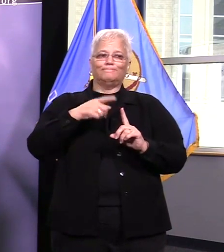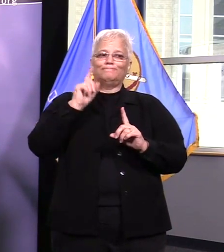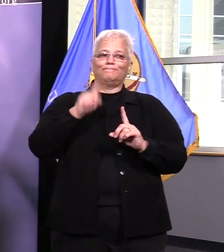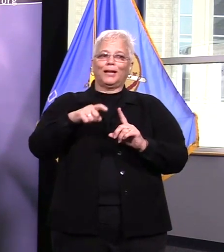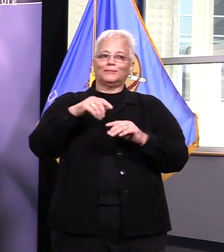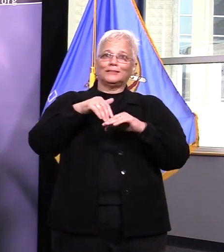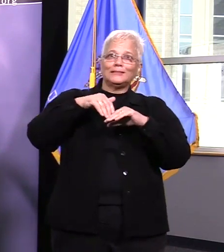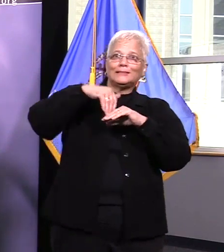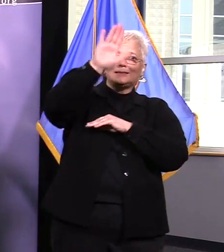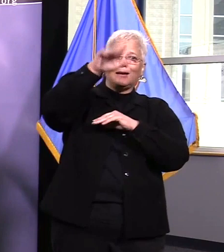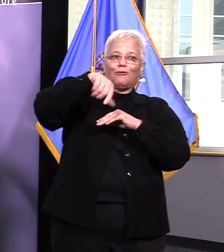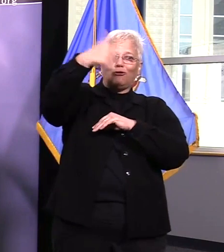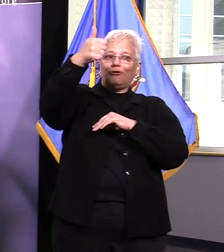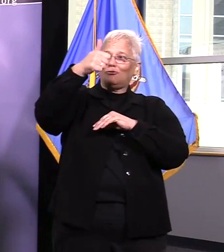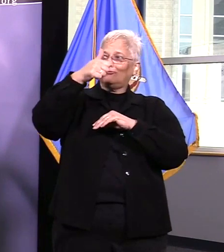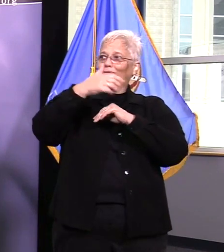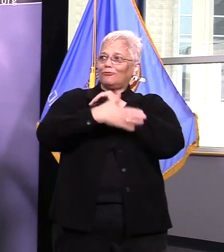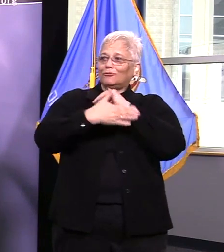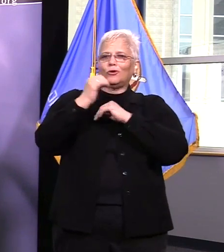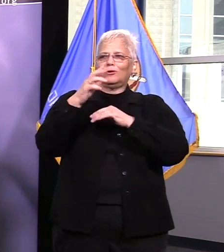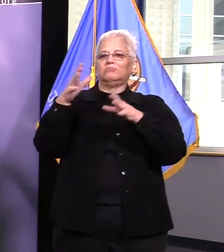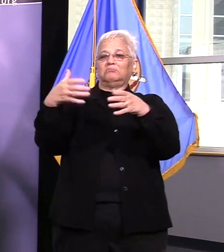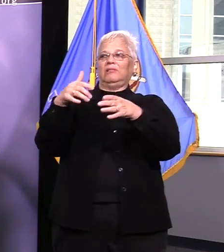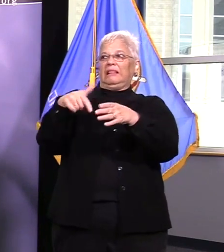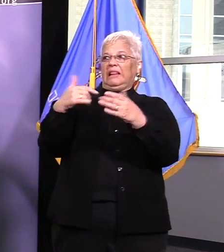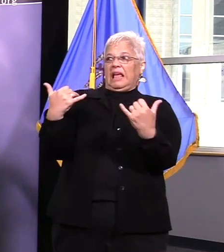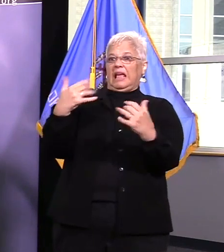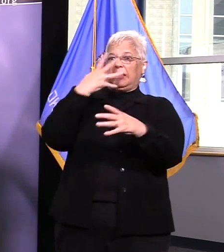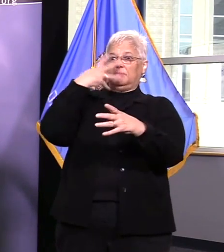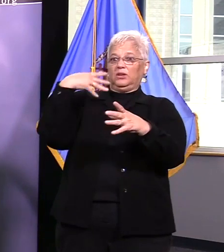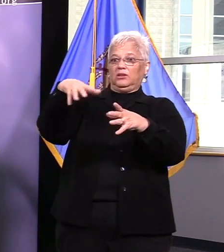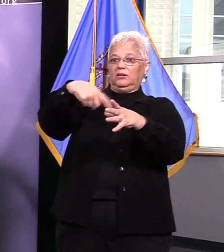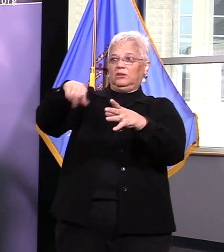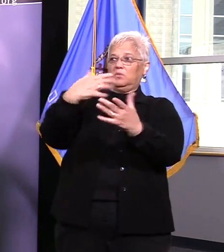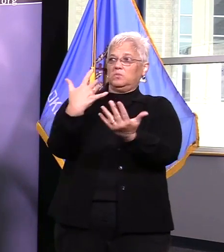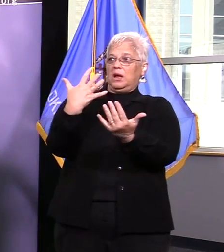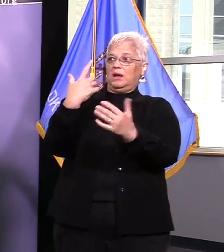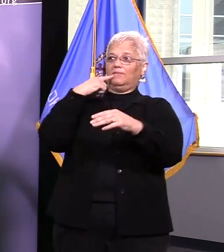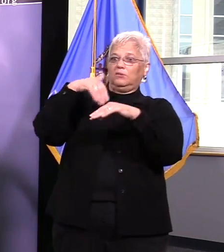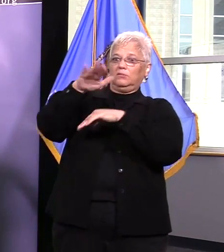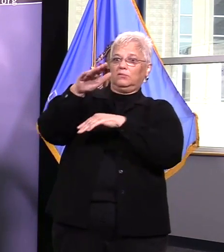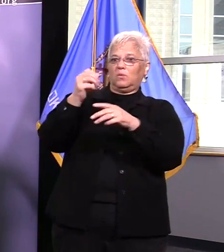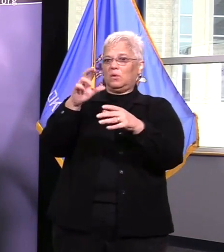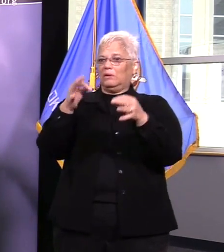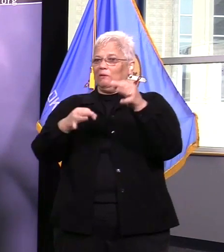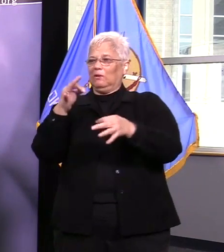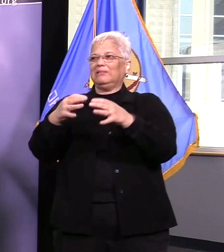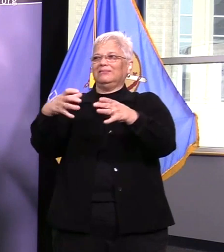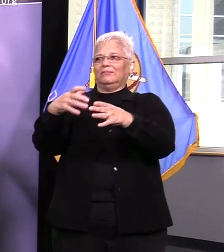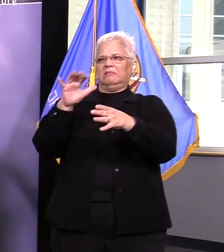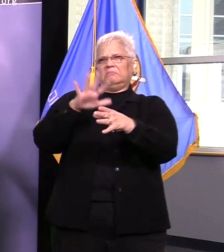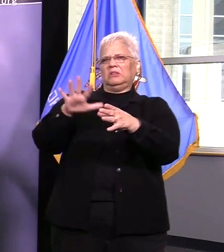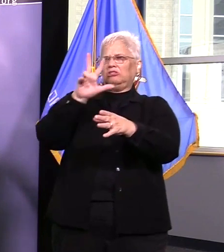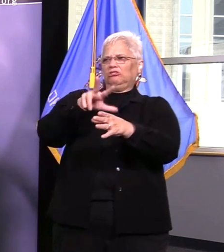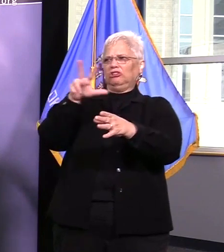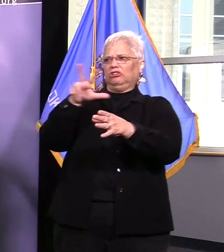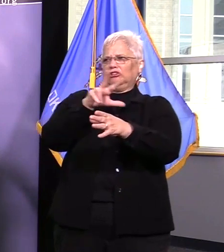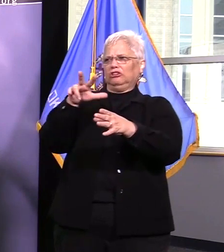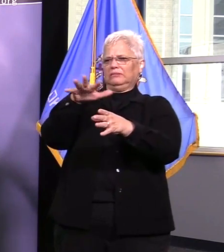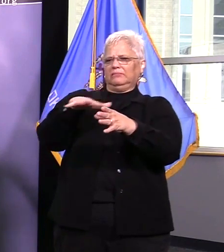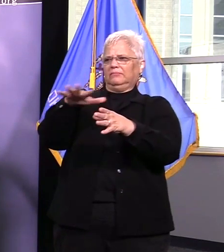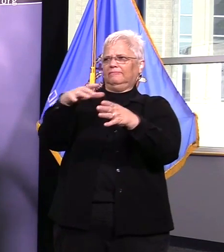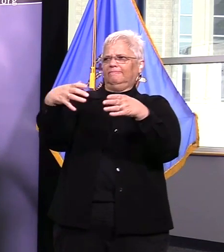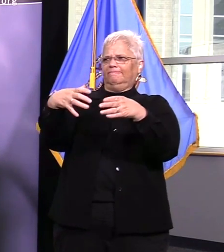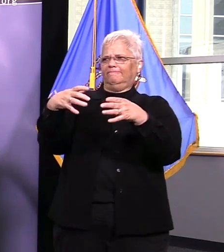sanitize sanitizing guidelines and other measures that we are taking within the jail so so far we have not had uh